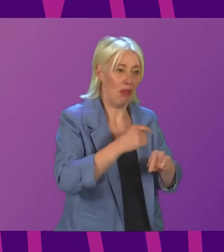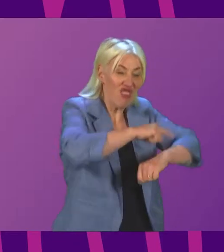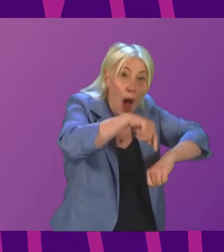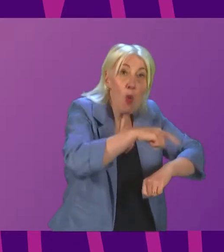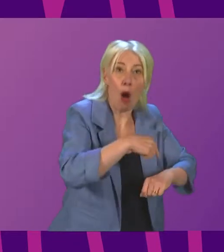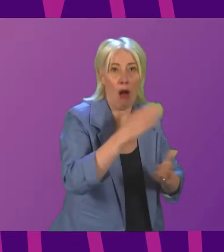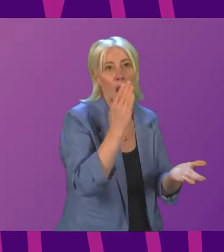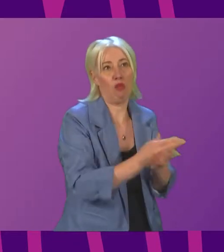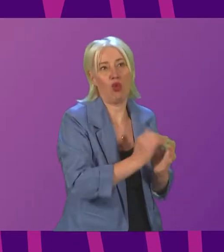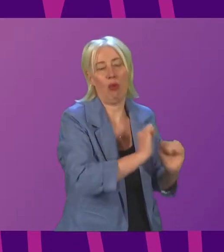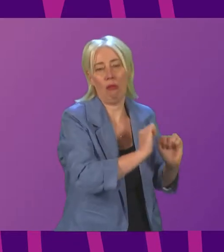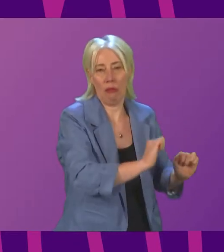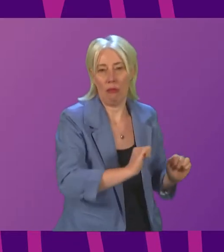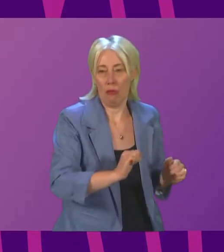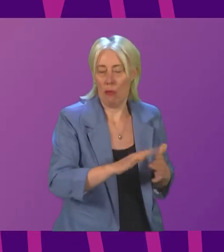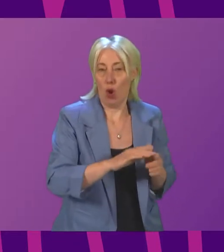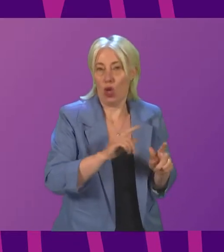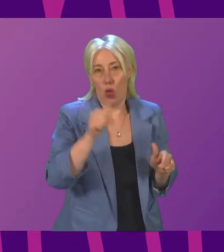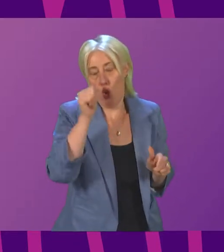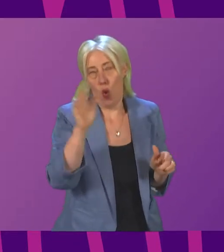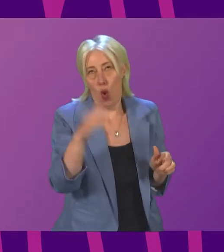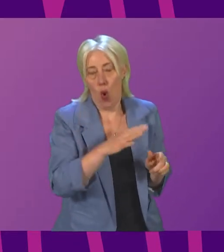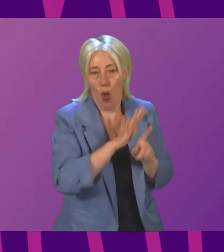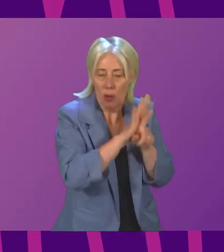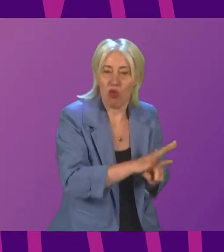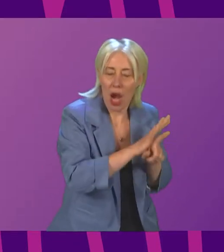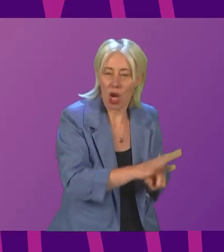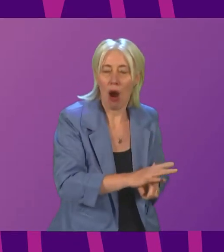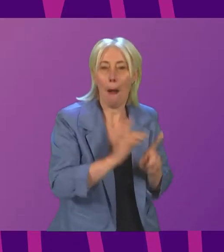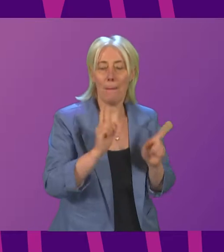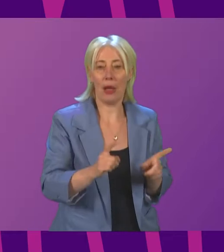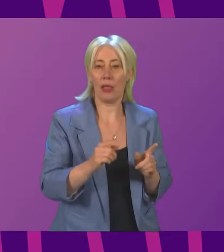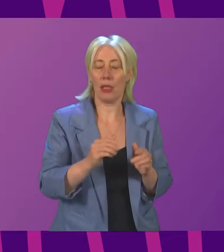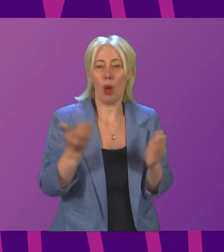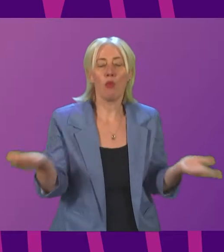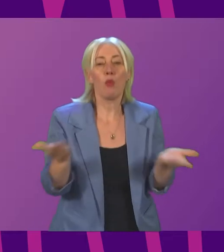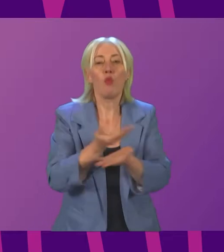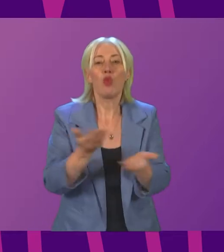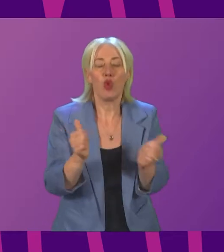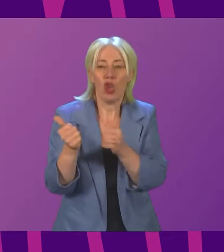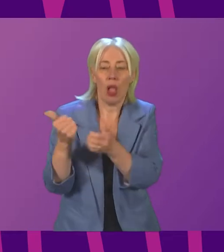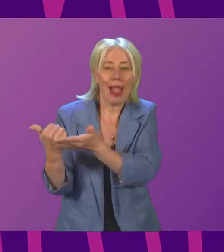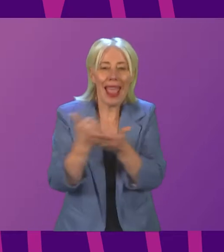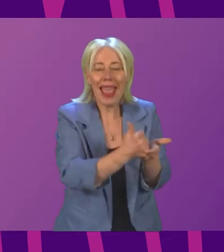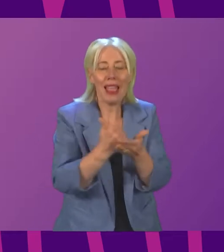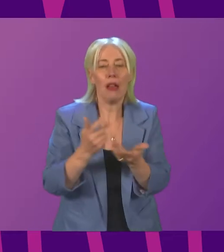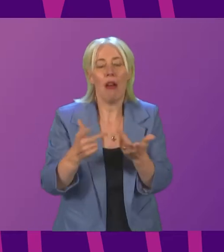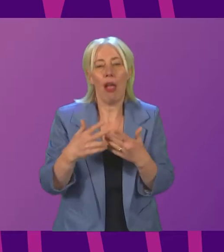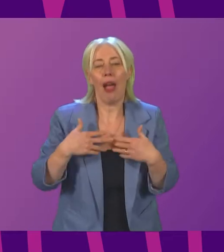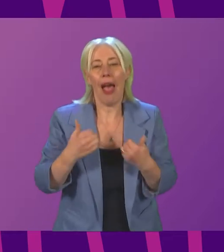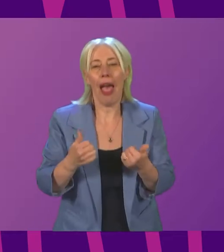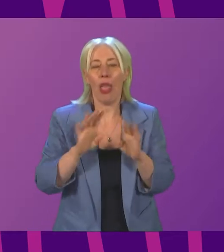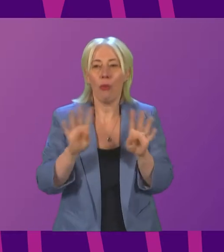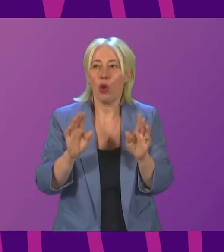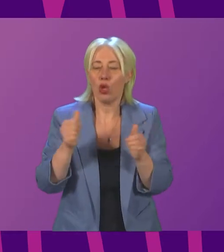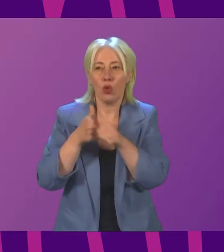I suspect, by health boards, given the extreme pressures that they are under. In terms of mutual aid, it's not uncommon for health boards to reach out to other health boards